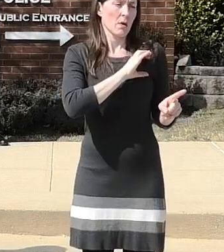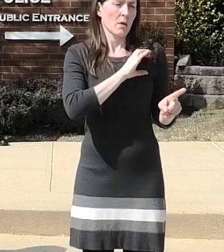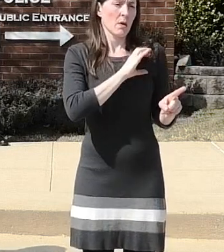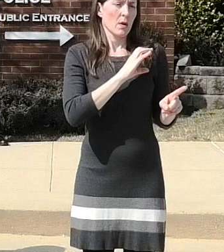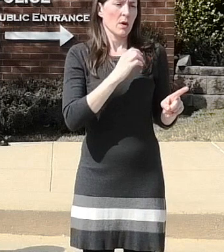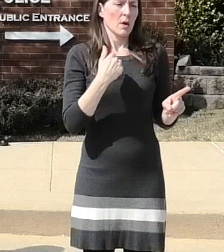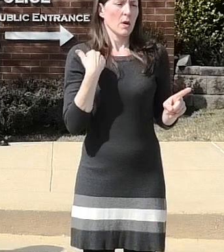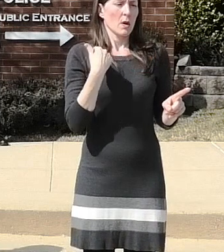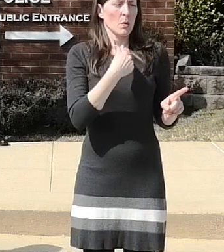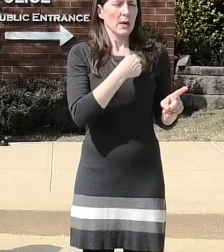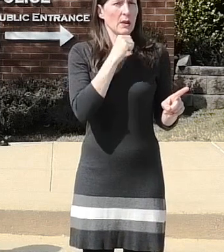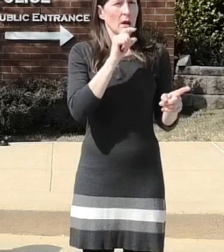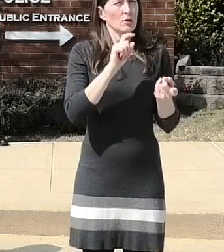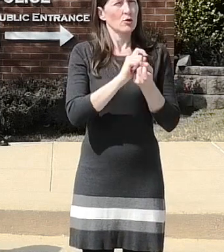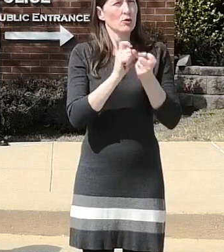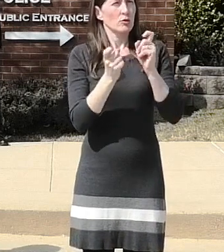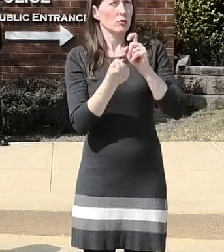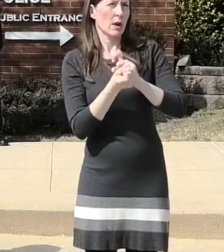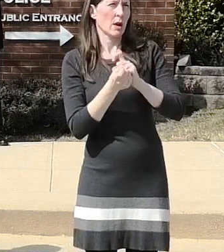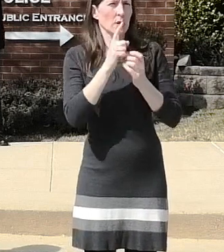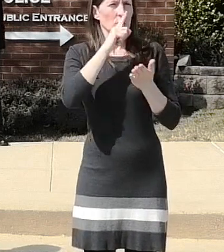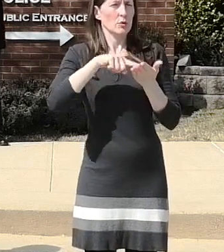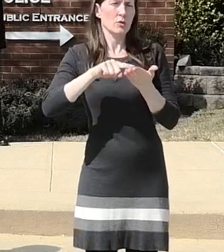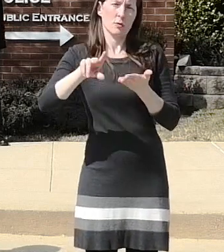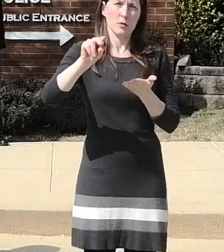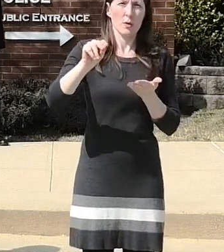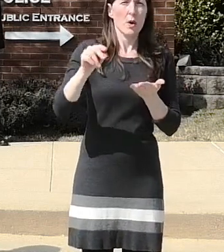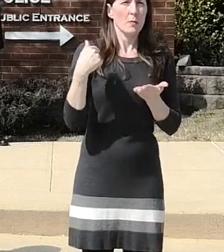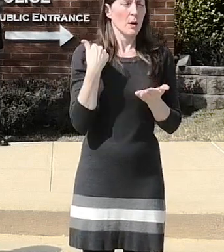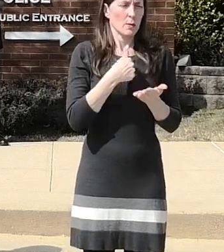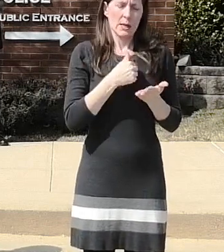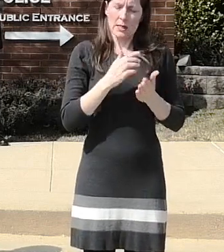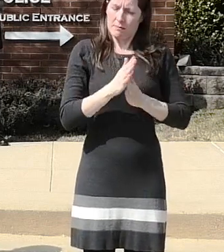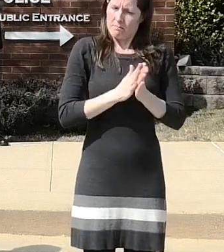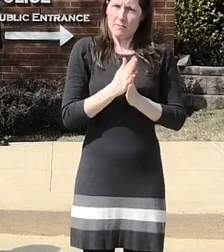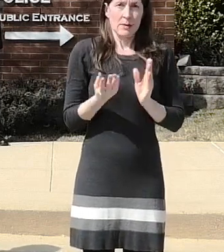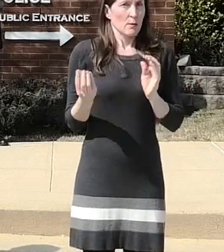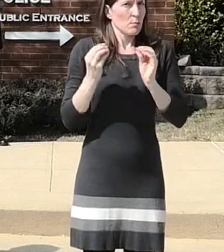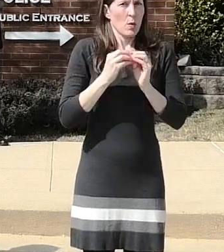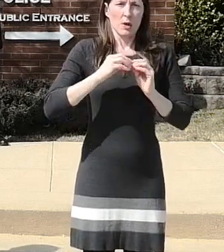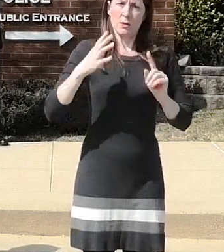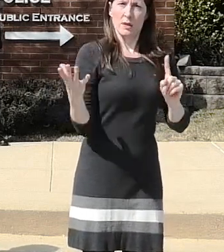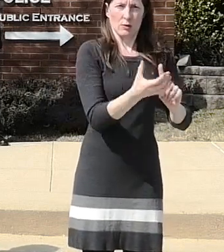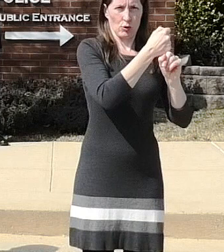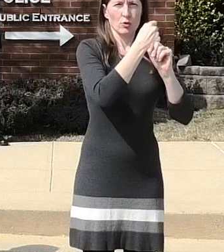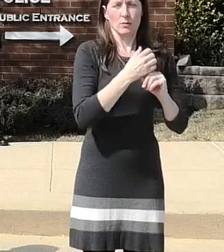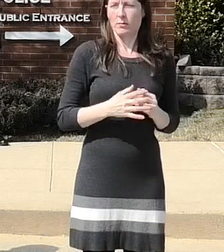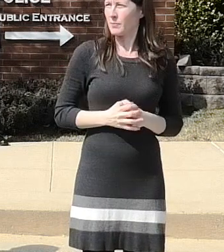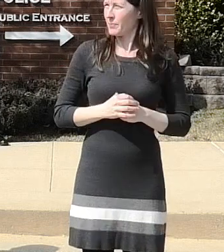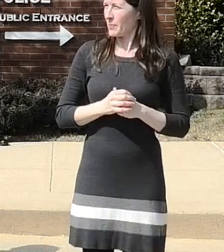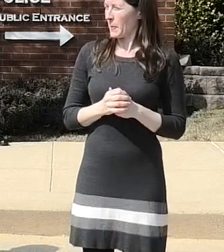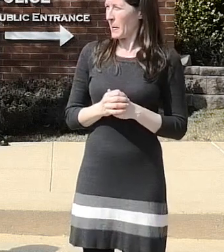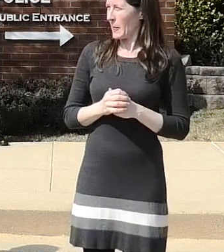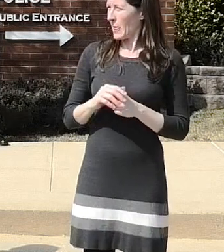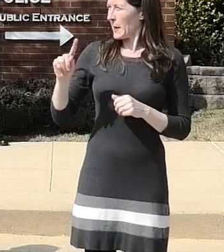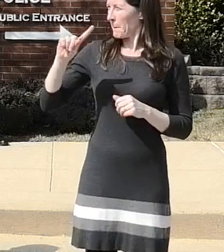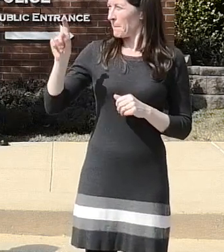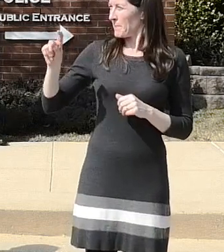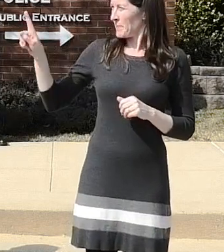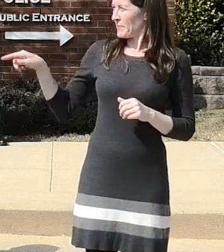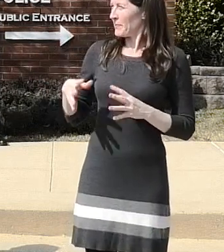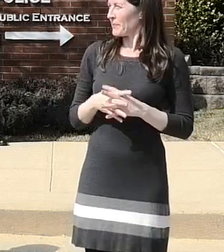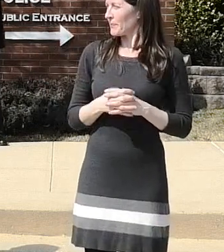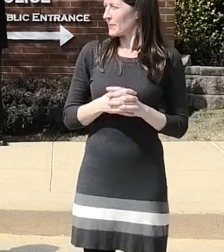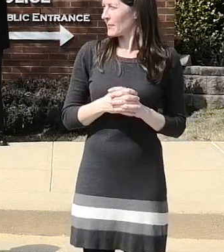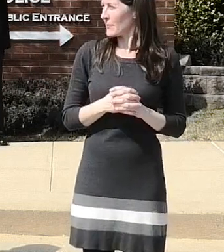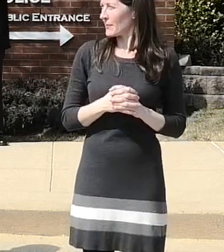really buckle down and make sure that we're following this investigation to the nth degree hi uh quick question on we understand that